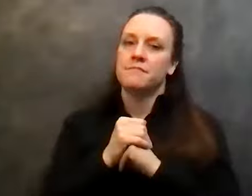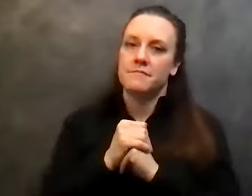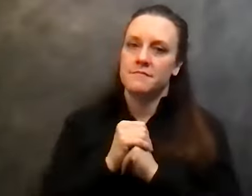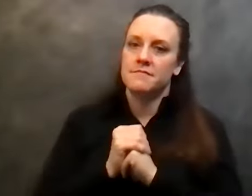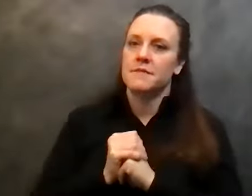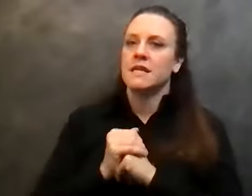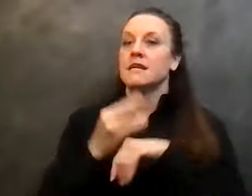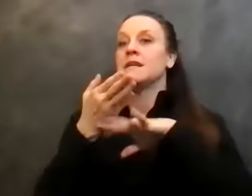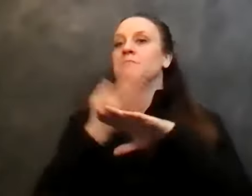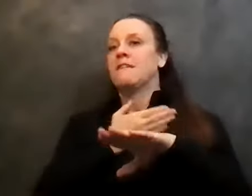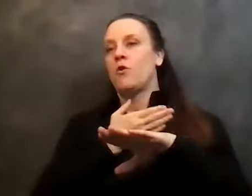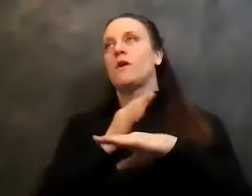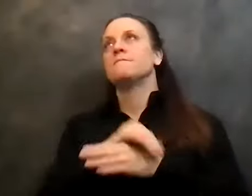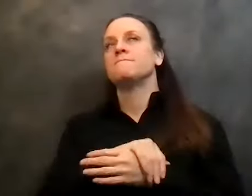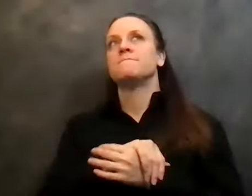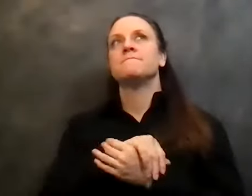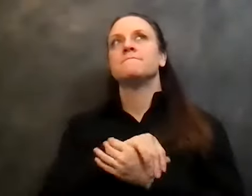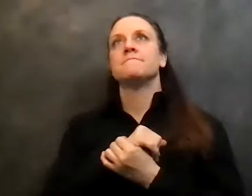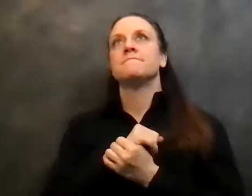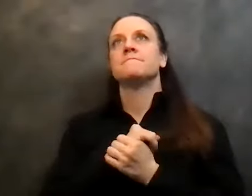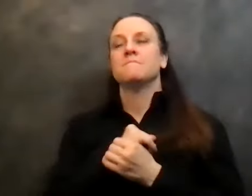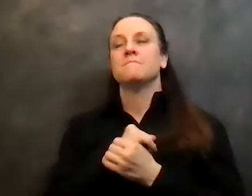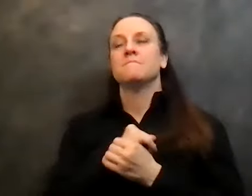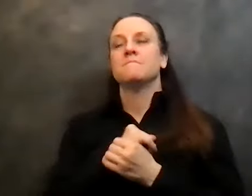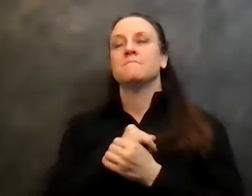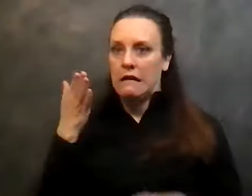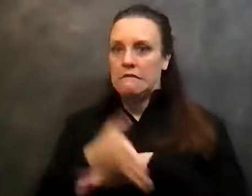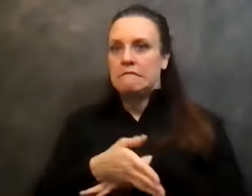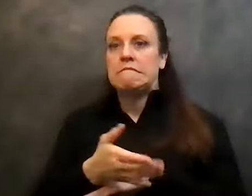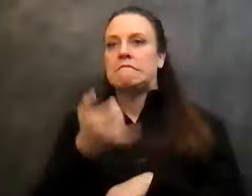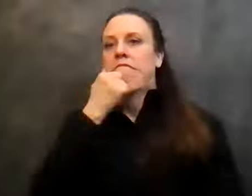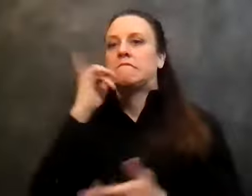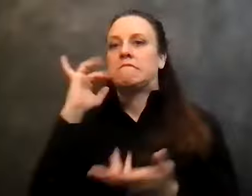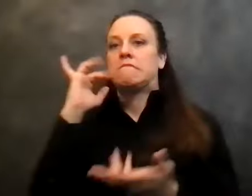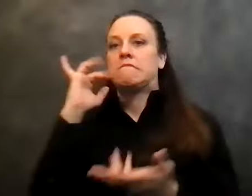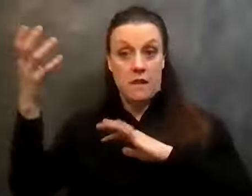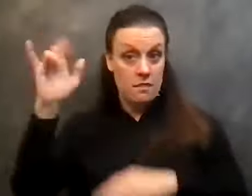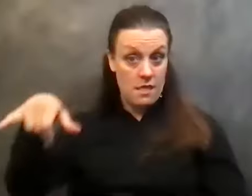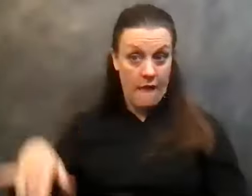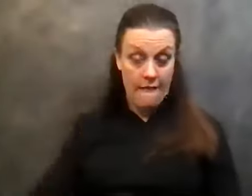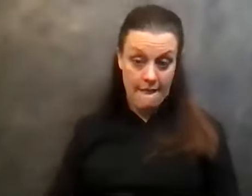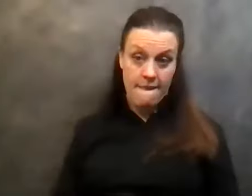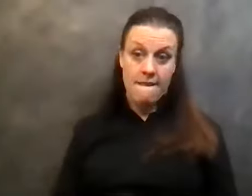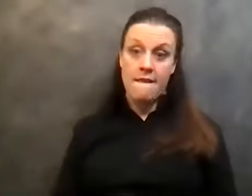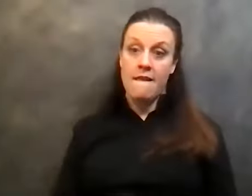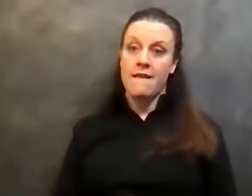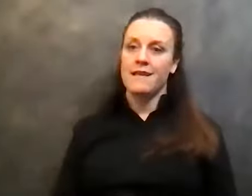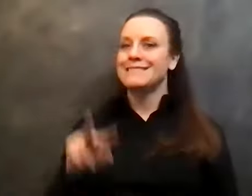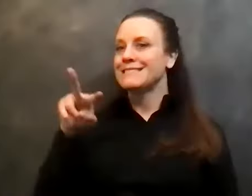it's before you realize you're crossing a line. And what the line is, is, uh, the second part of the first